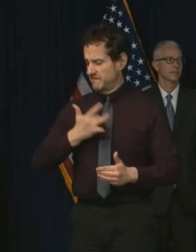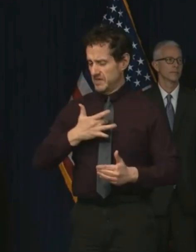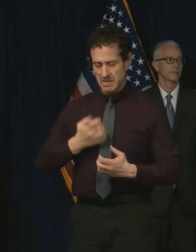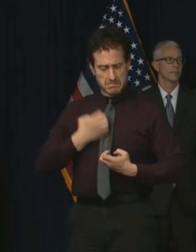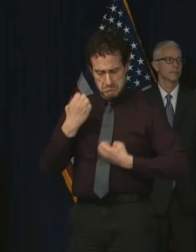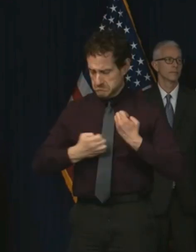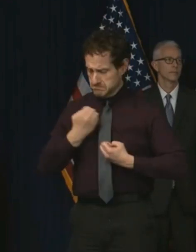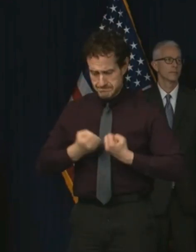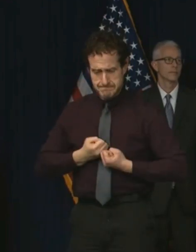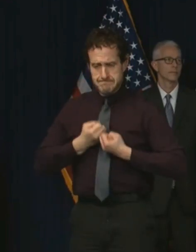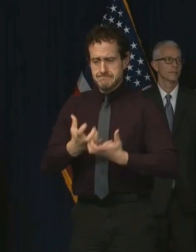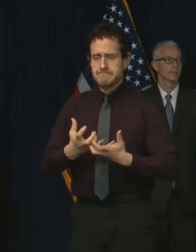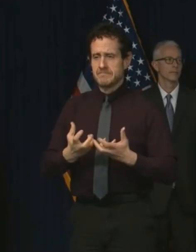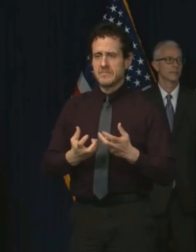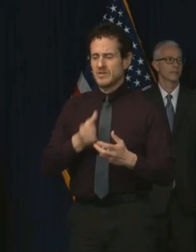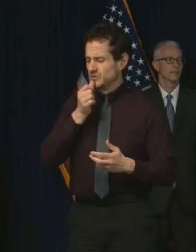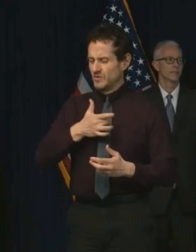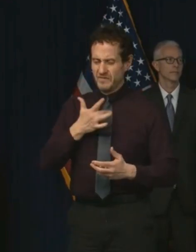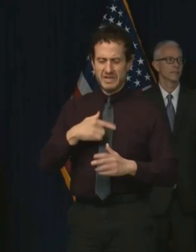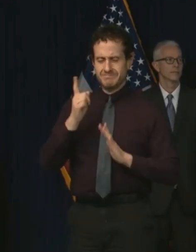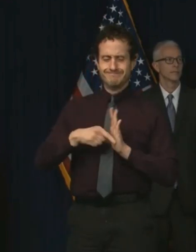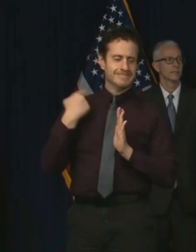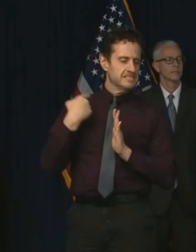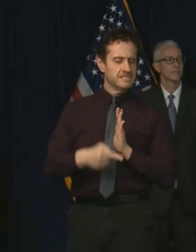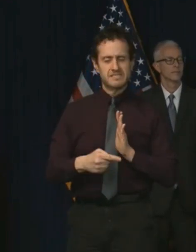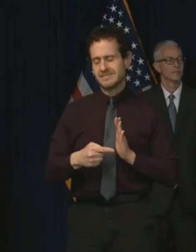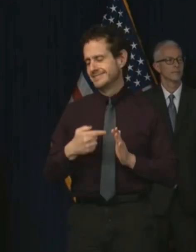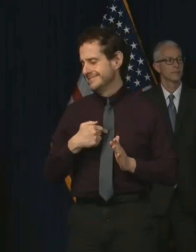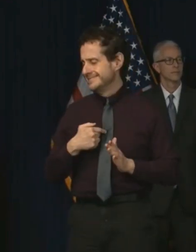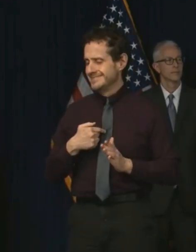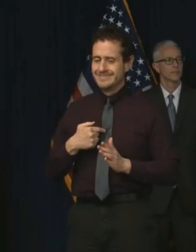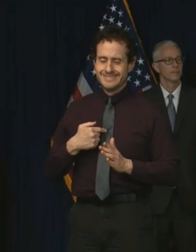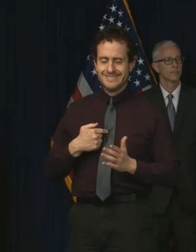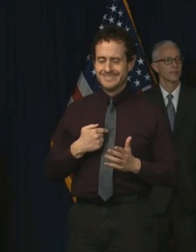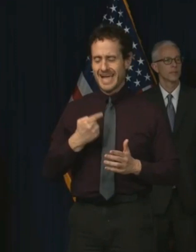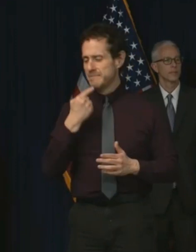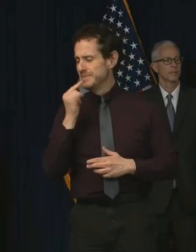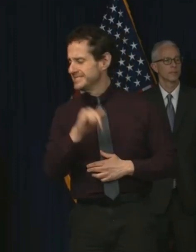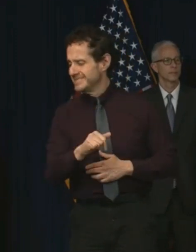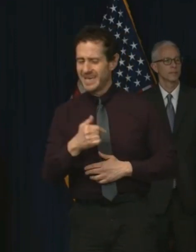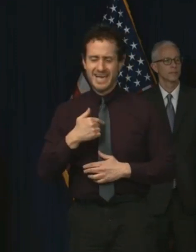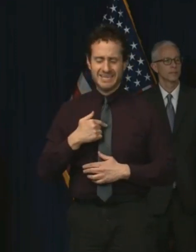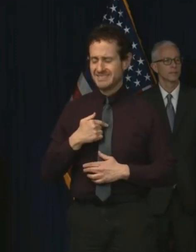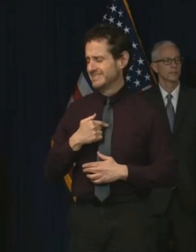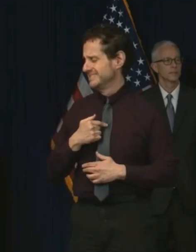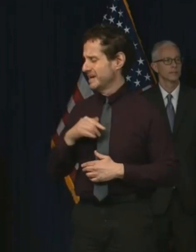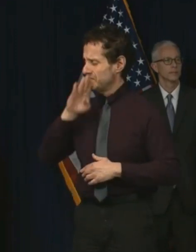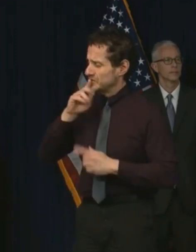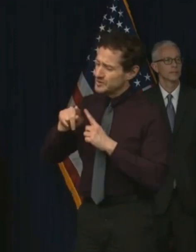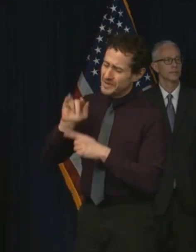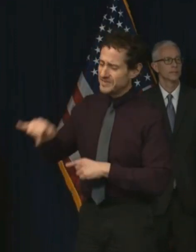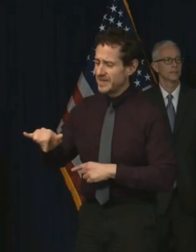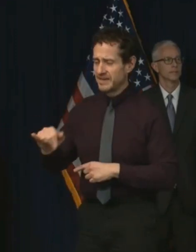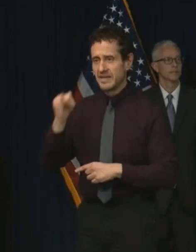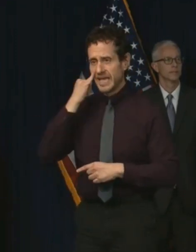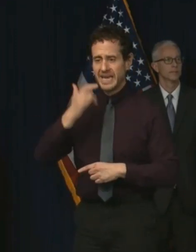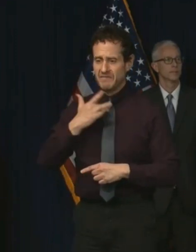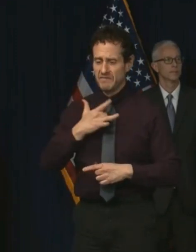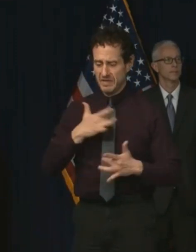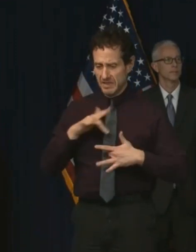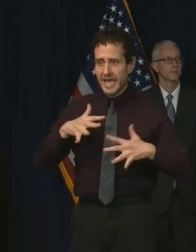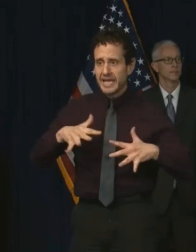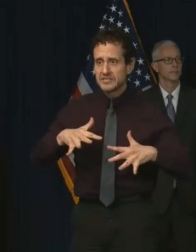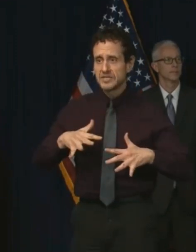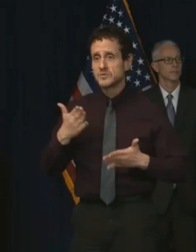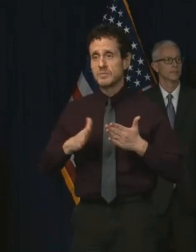way. Don't beat yourself up over being human. And if you're experiencing overwhelming anxiety or you have a friend